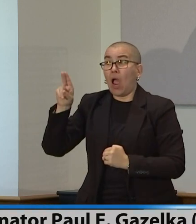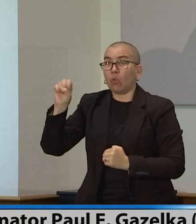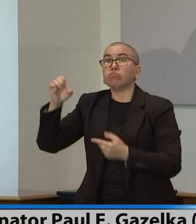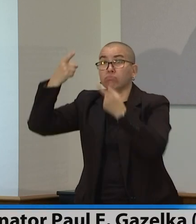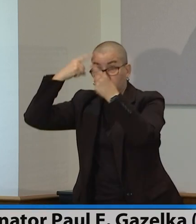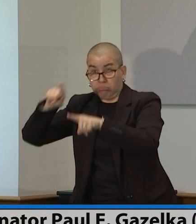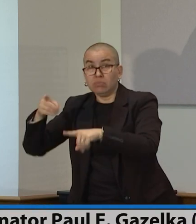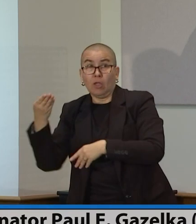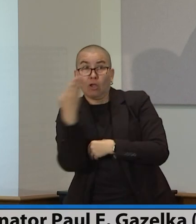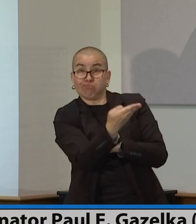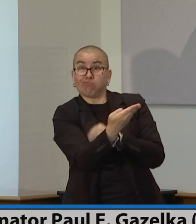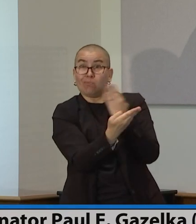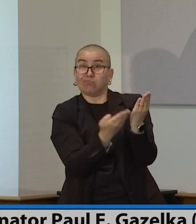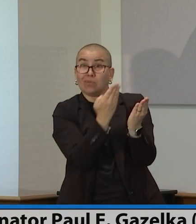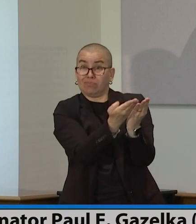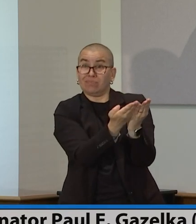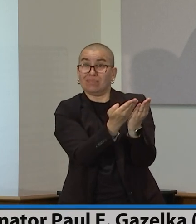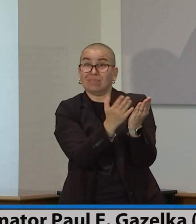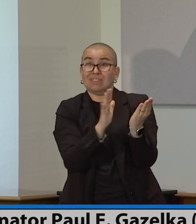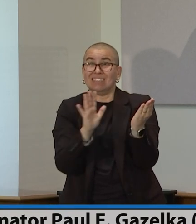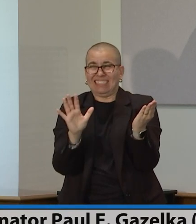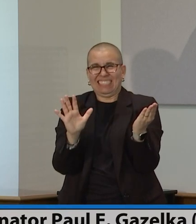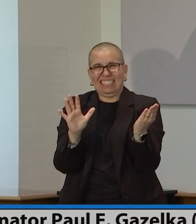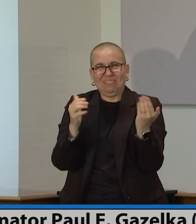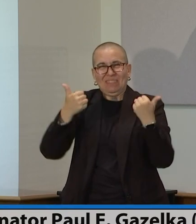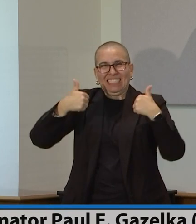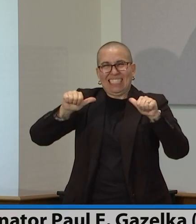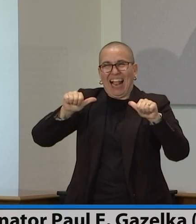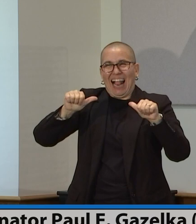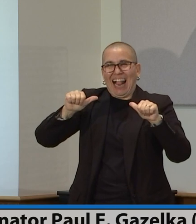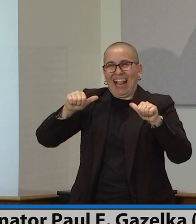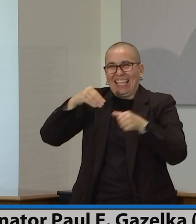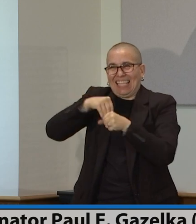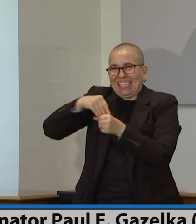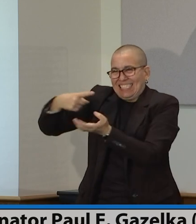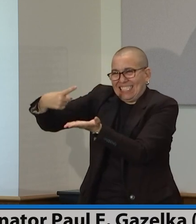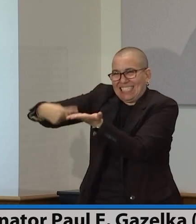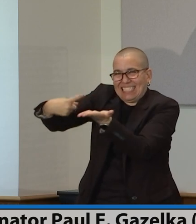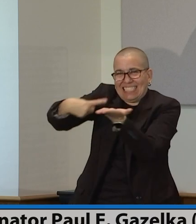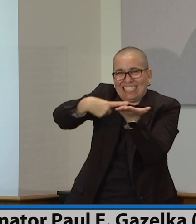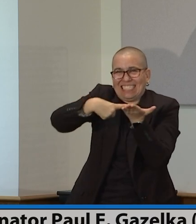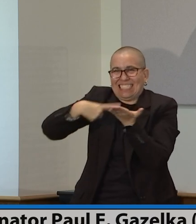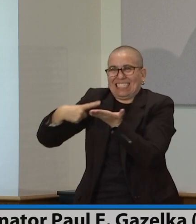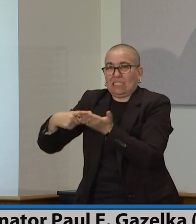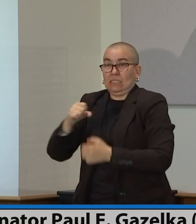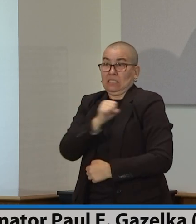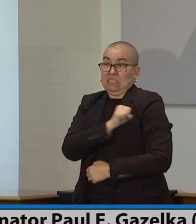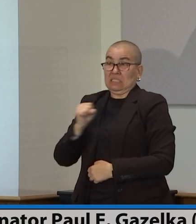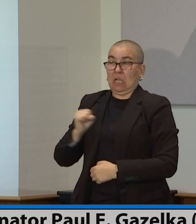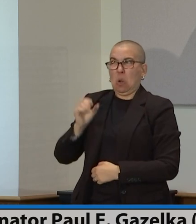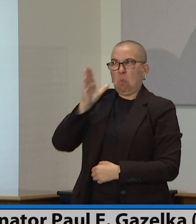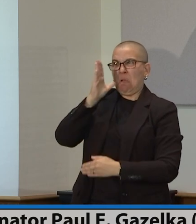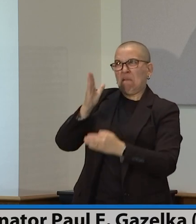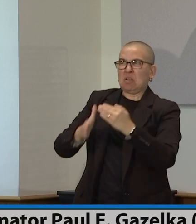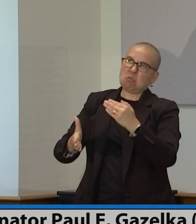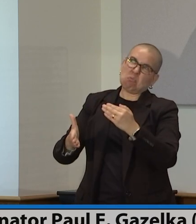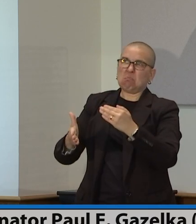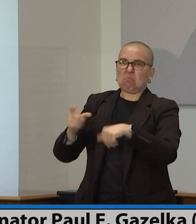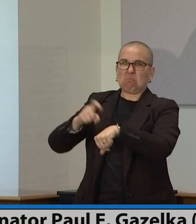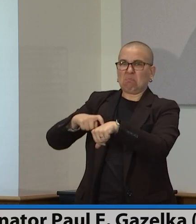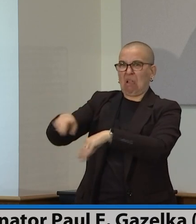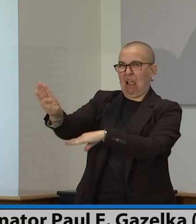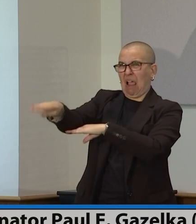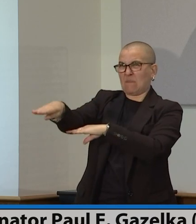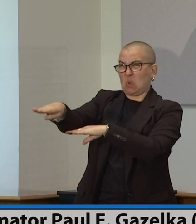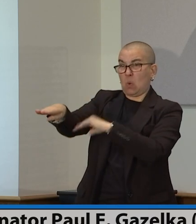Uh, we're still having conversations, but I'm pretty sure that the Senate will be done in the afternoon because now we're pointing to directing our folks to start